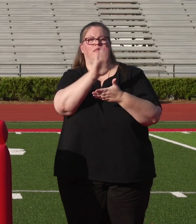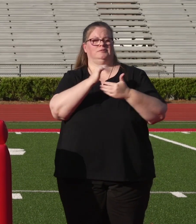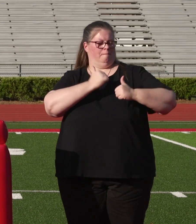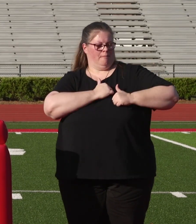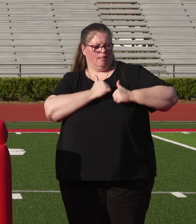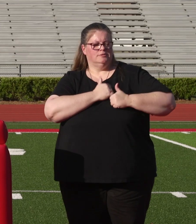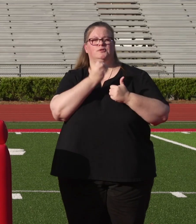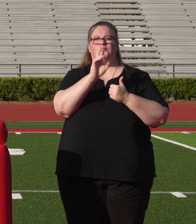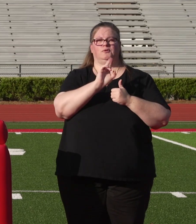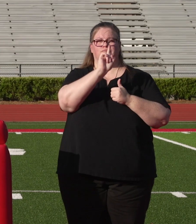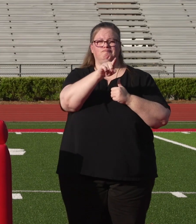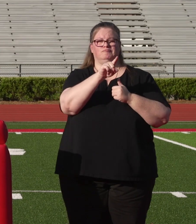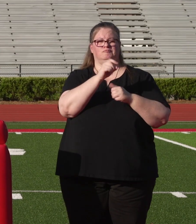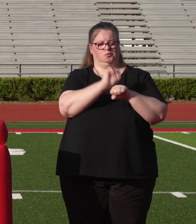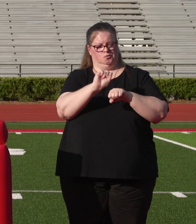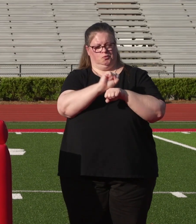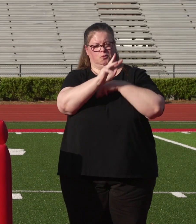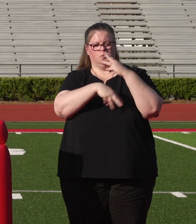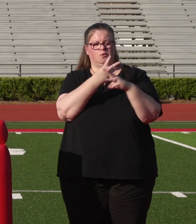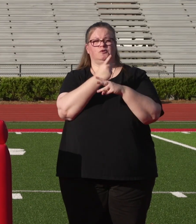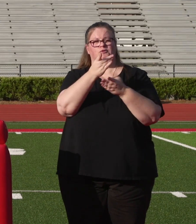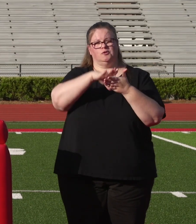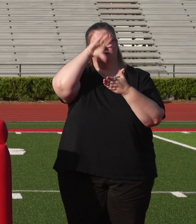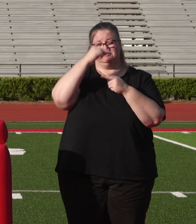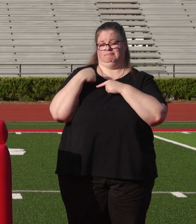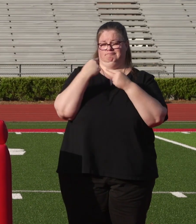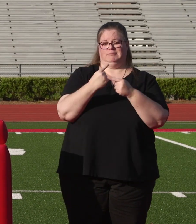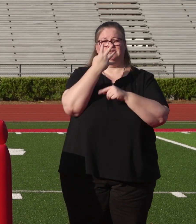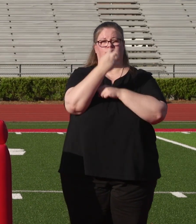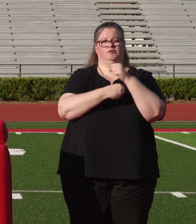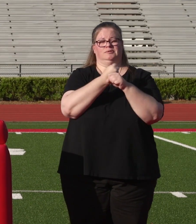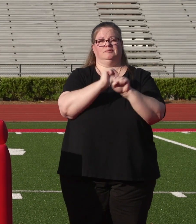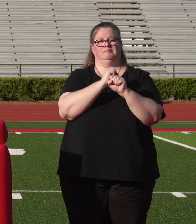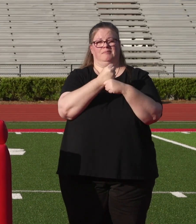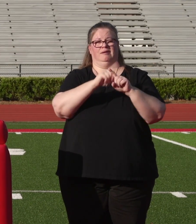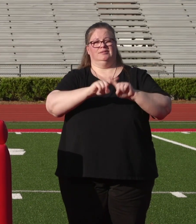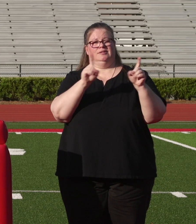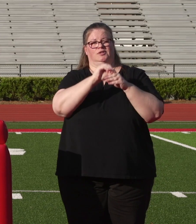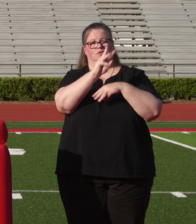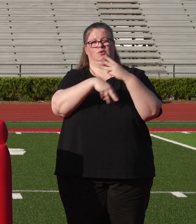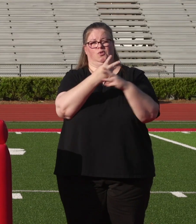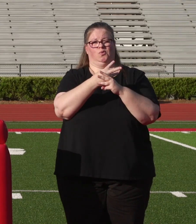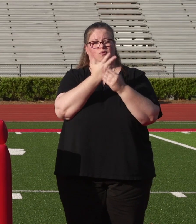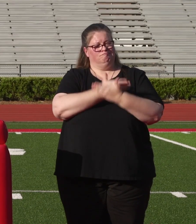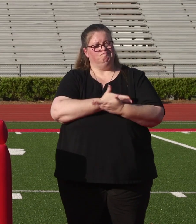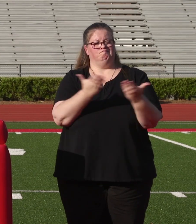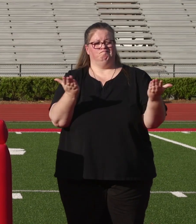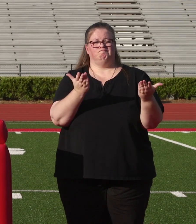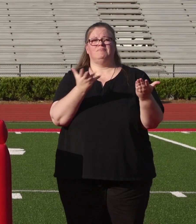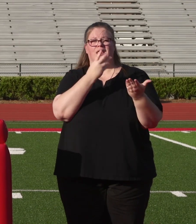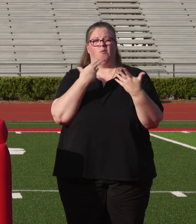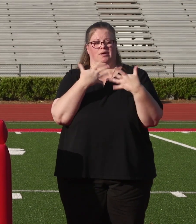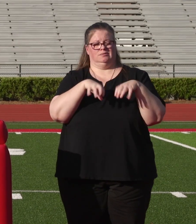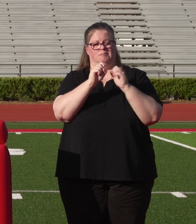military, or straight into the workforce, use what you've learned in the past four years to make a difference in the world around you. Also, I